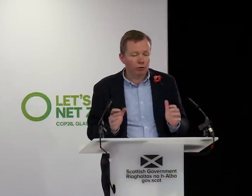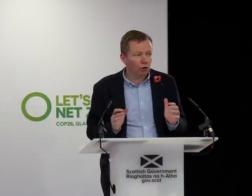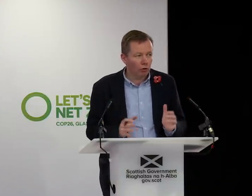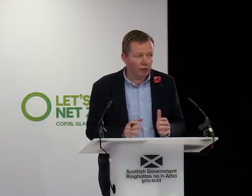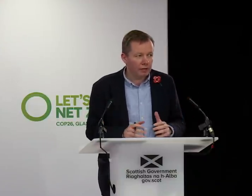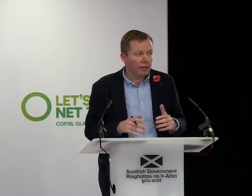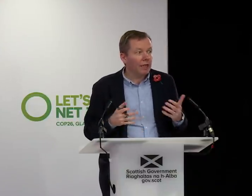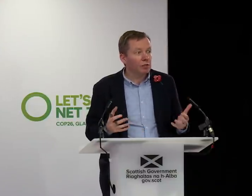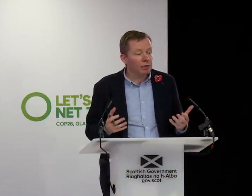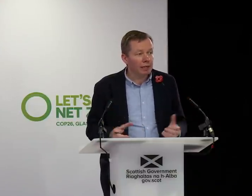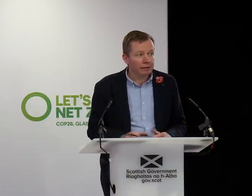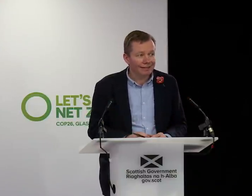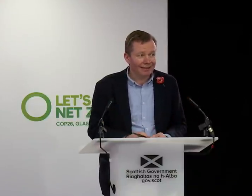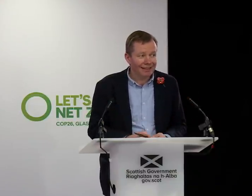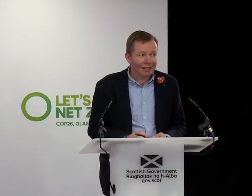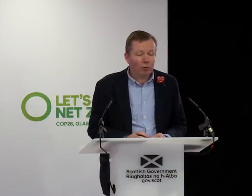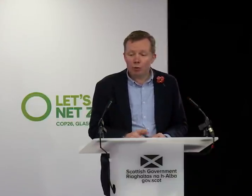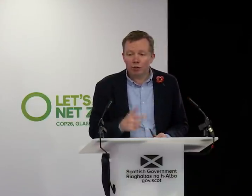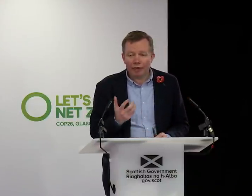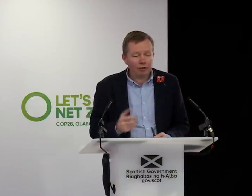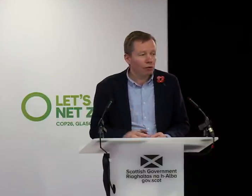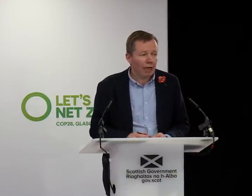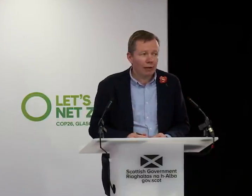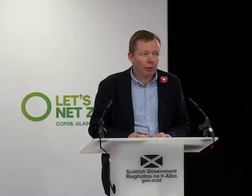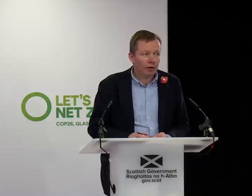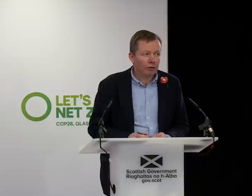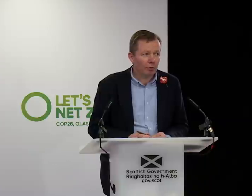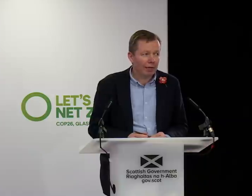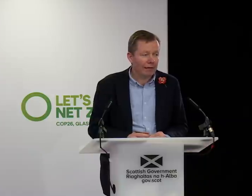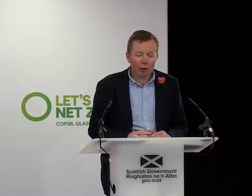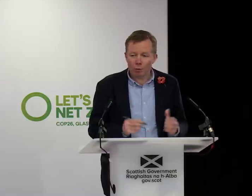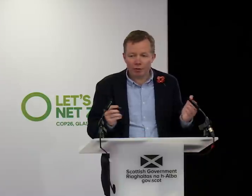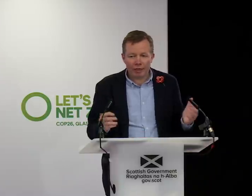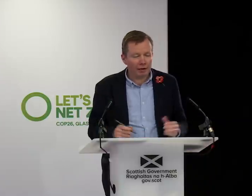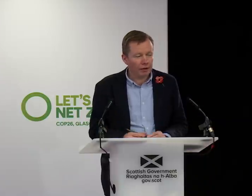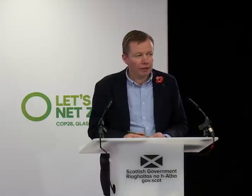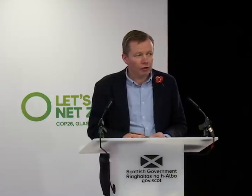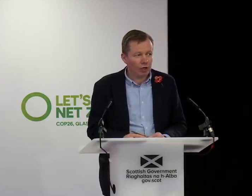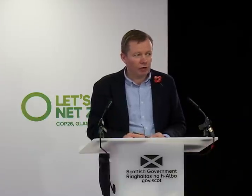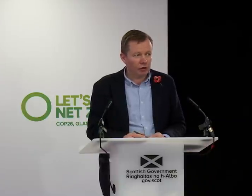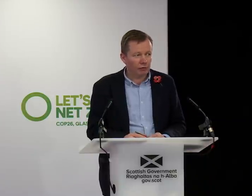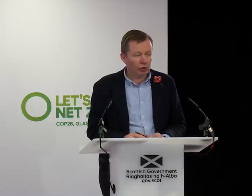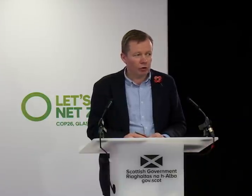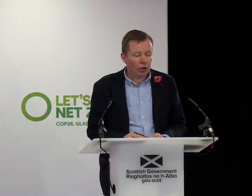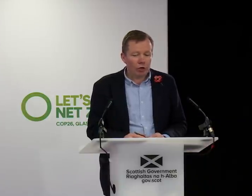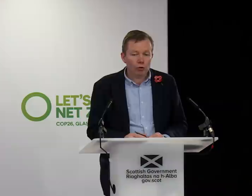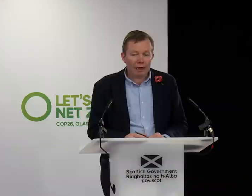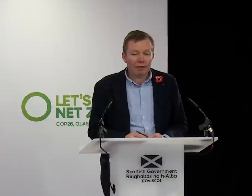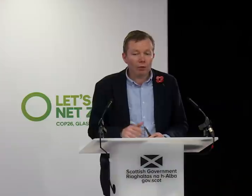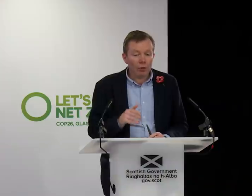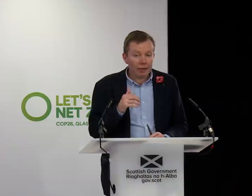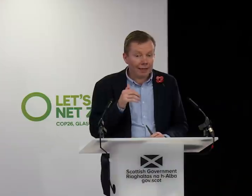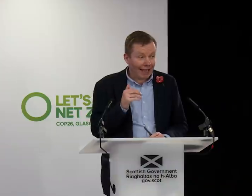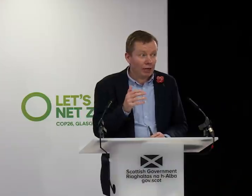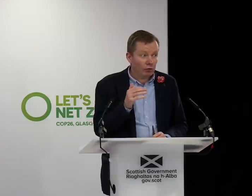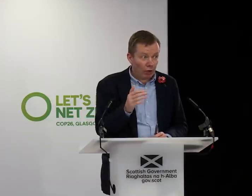doing around COVID is being done. We wouldn't have had to do that without a pandemic. We would have had other challenges, of course. So I